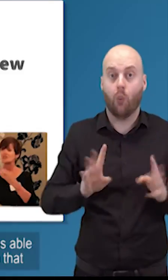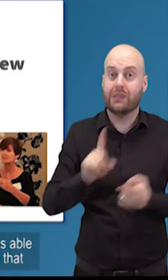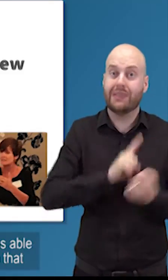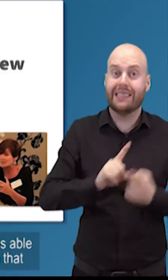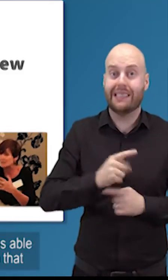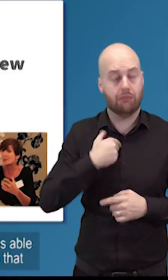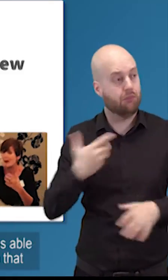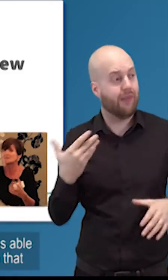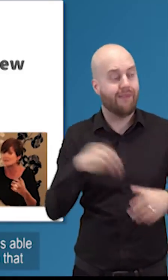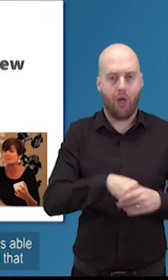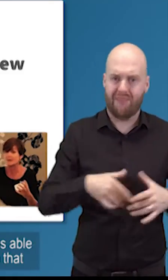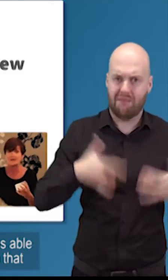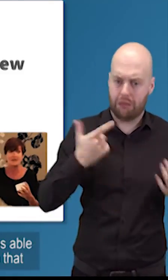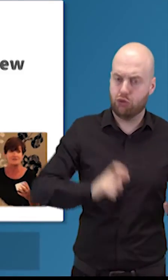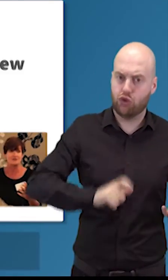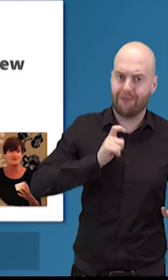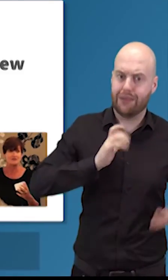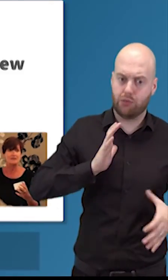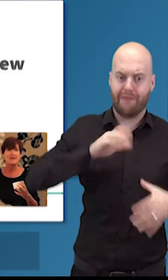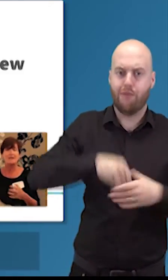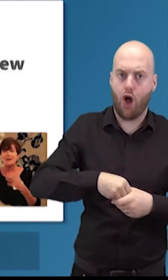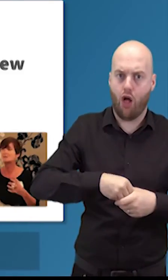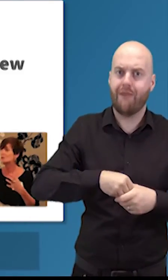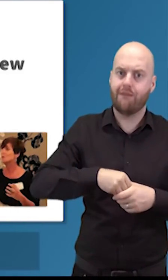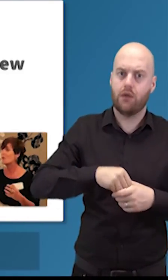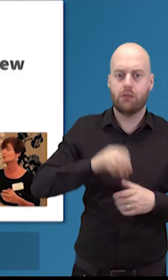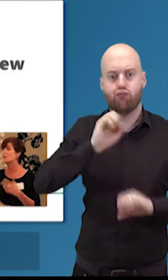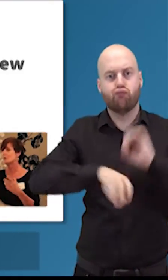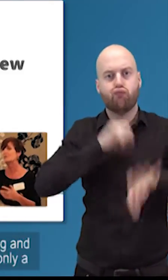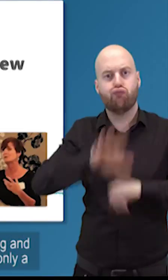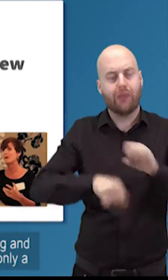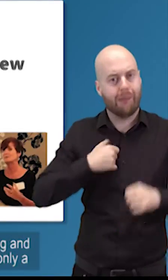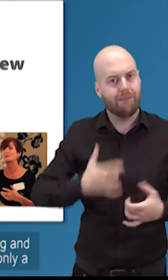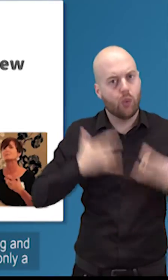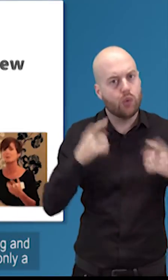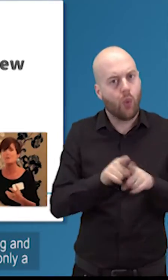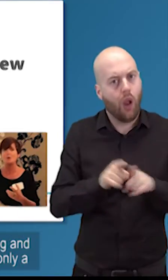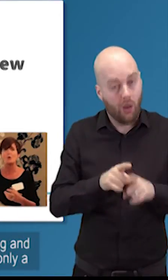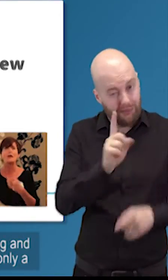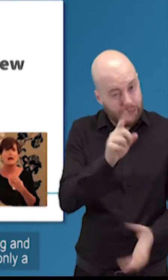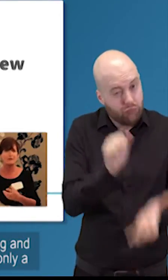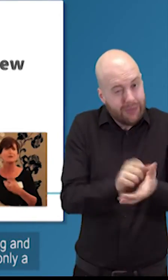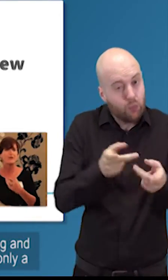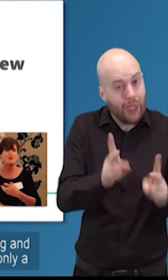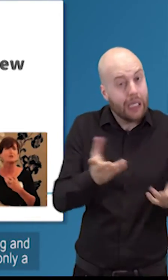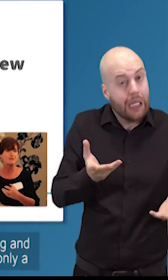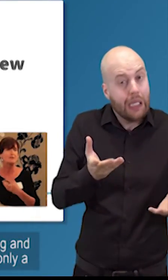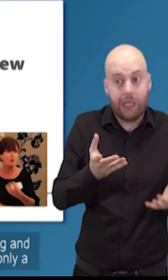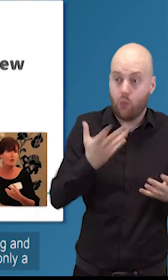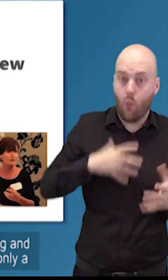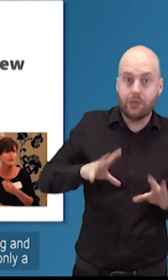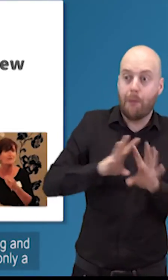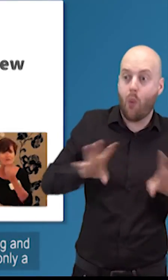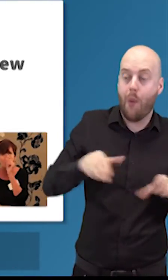conversation to to be a participant in that discussion and that's what you want you want a board member to be able to come along and feel that they've got